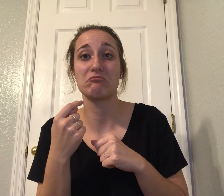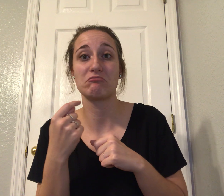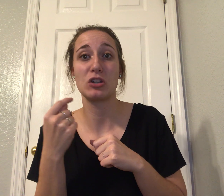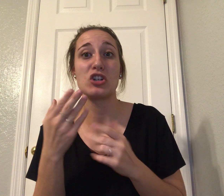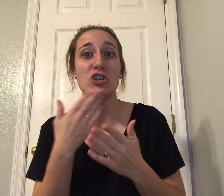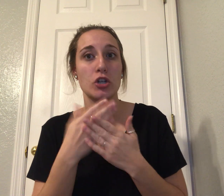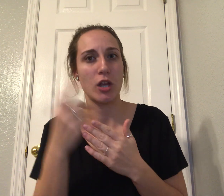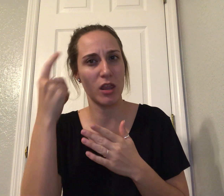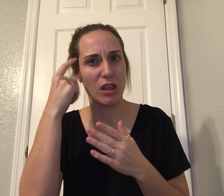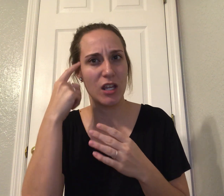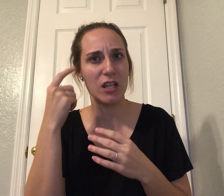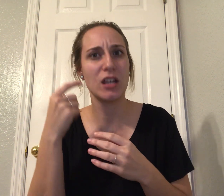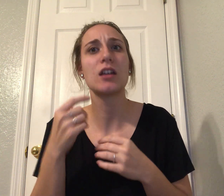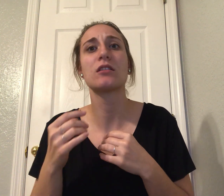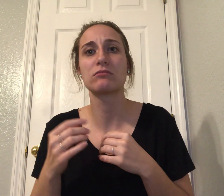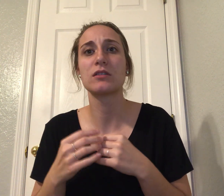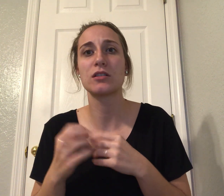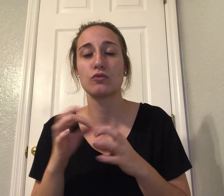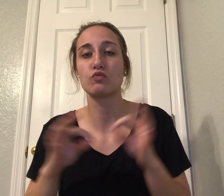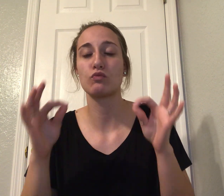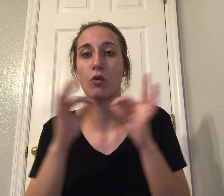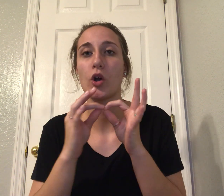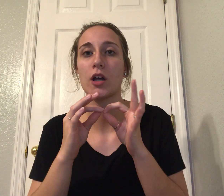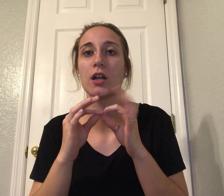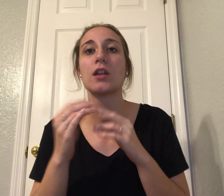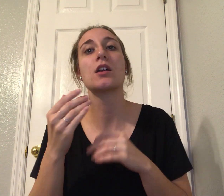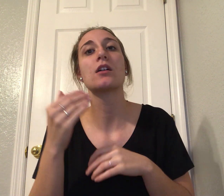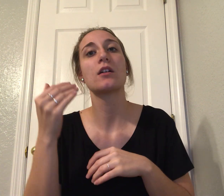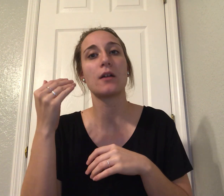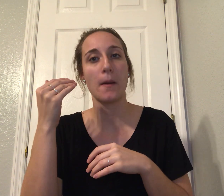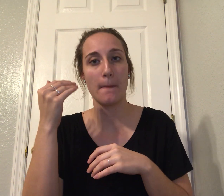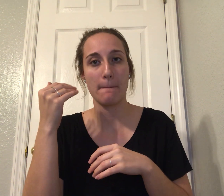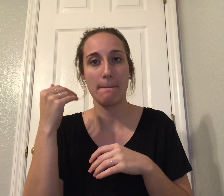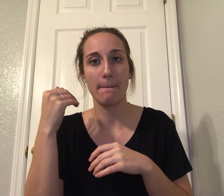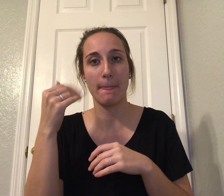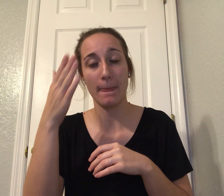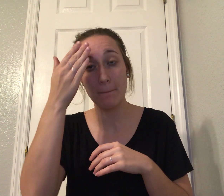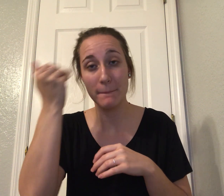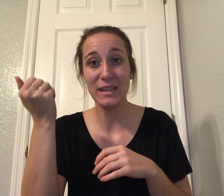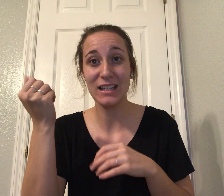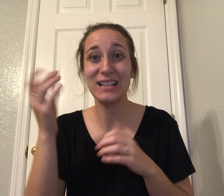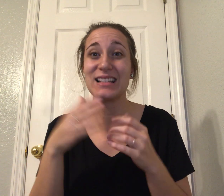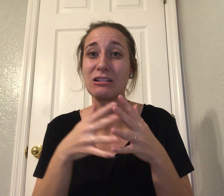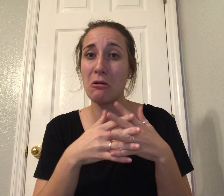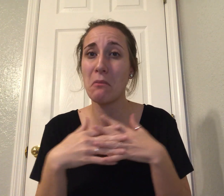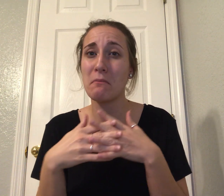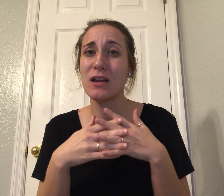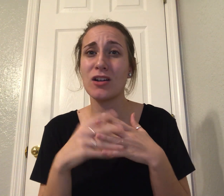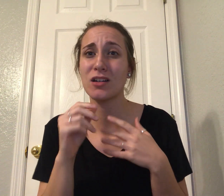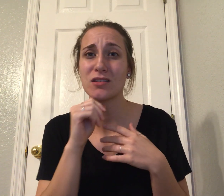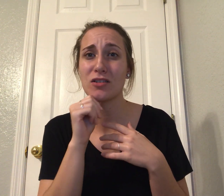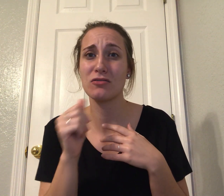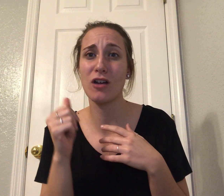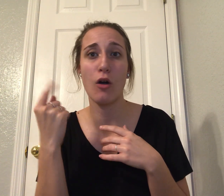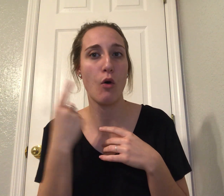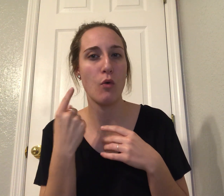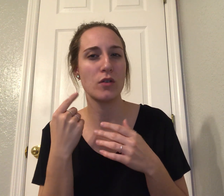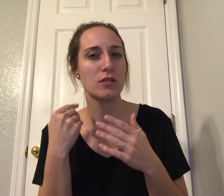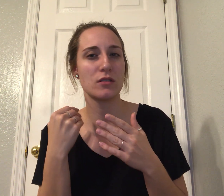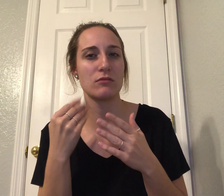democracy, the oldest in the world, is still strong. And he believes Americans are actually not quite as divided as we think. Are we going to see the